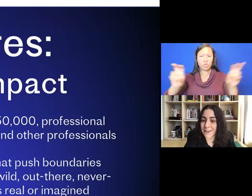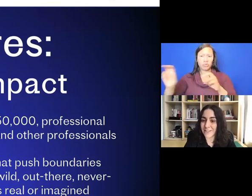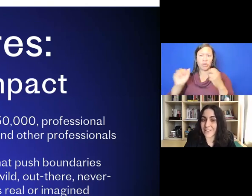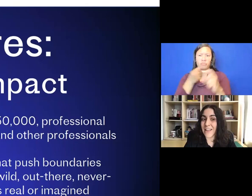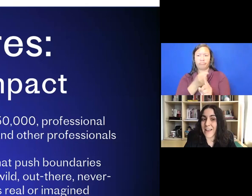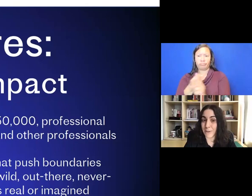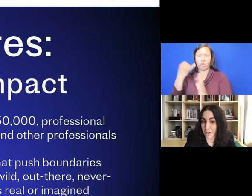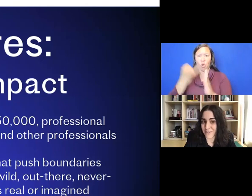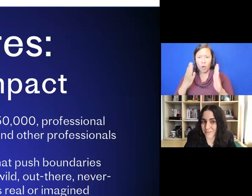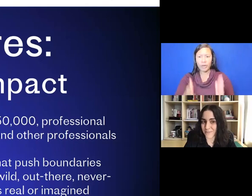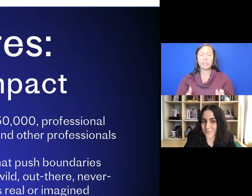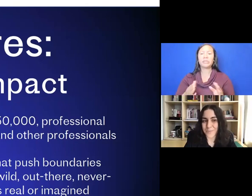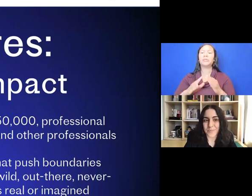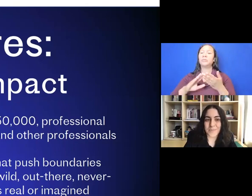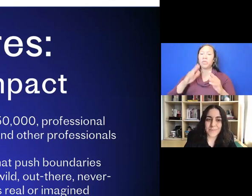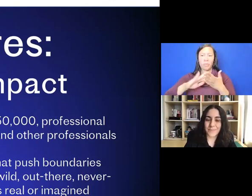our planets, and beyond.